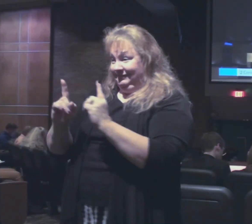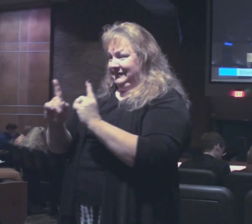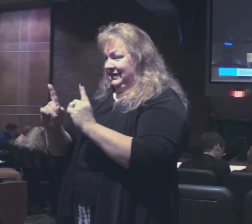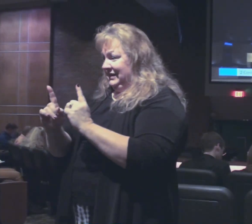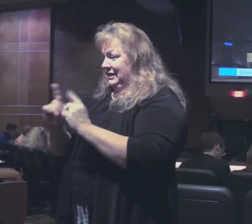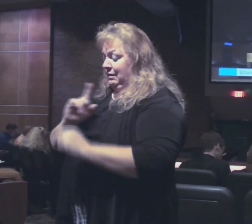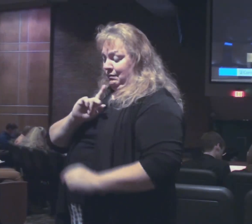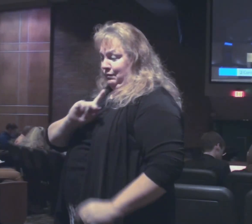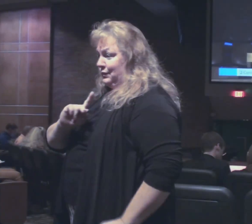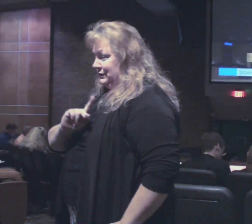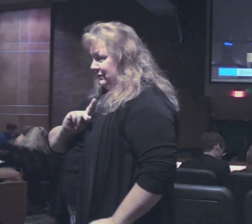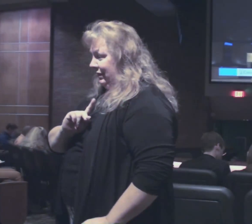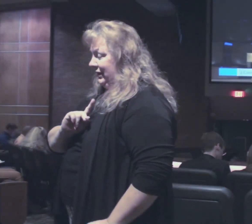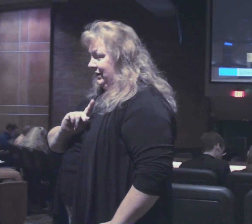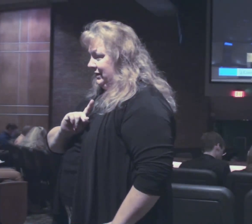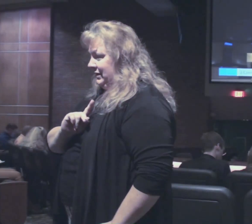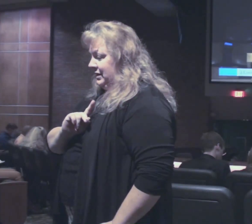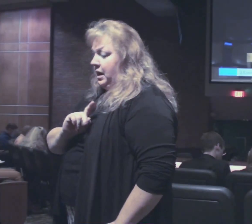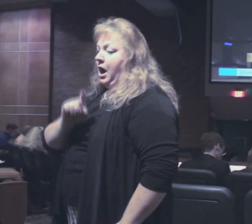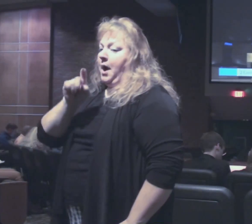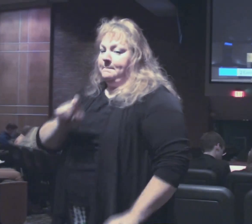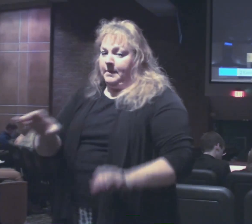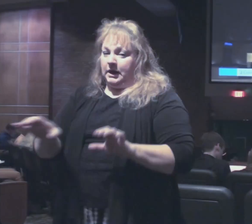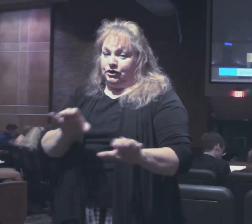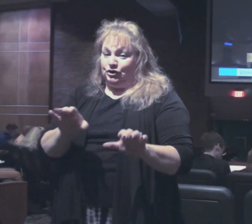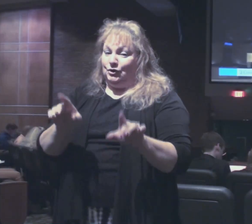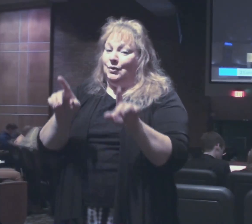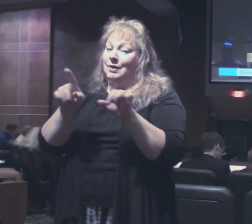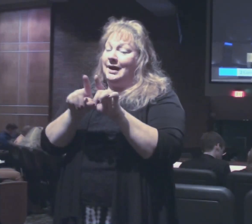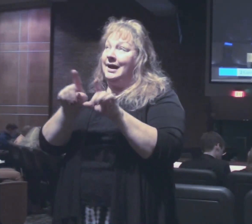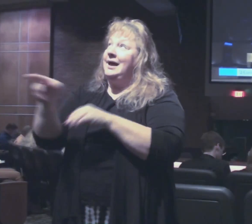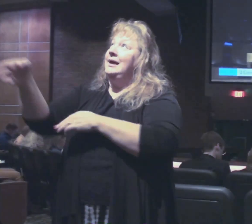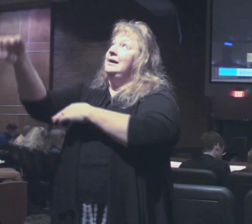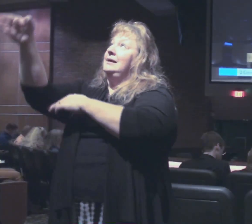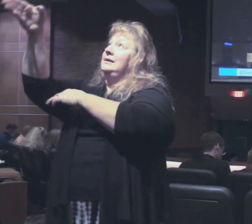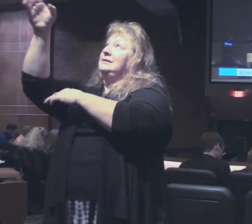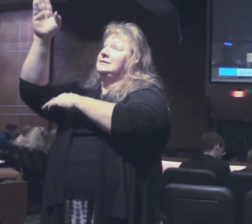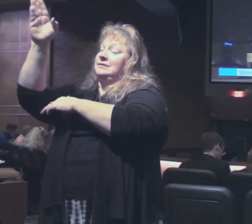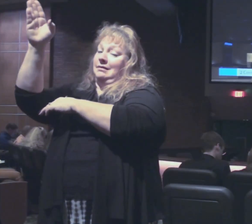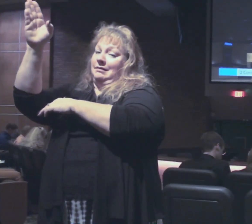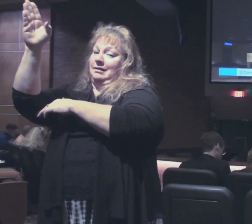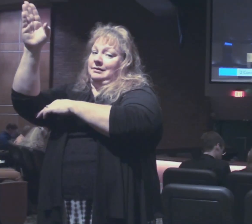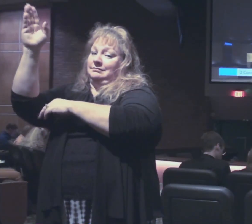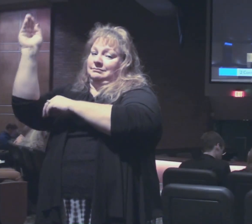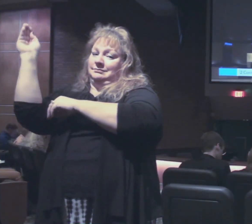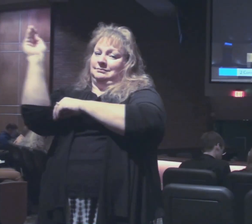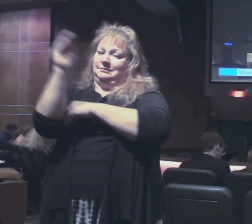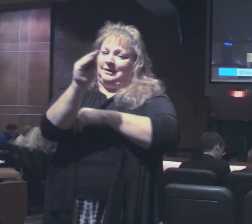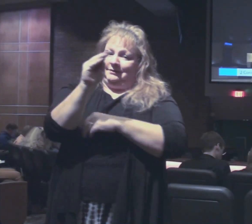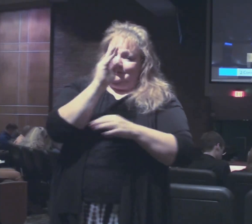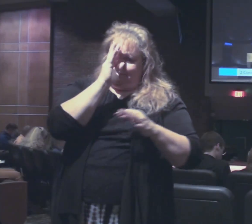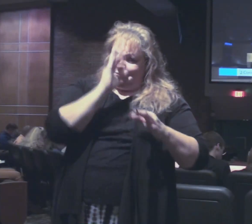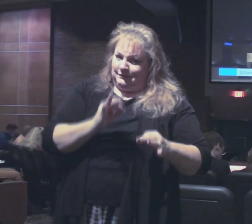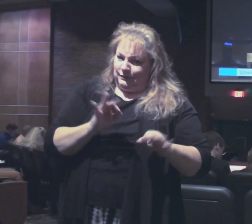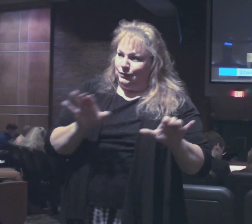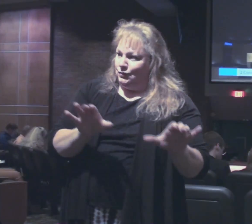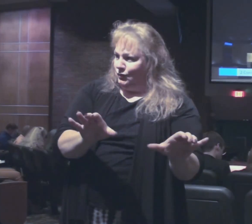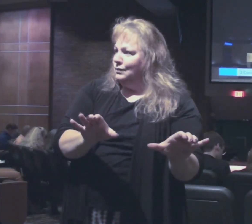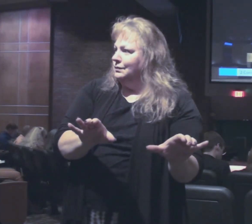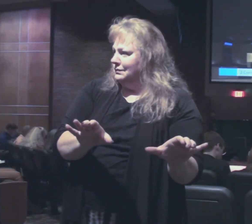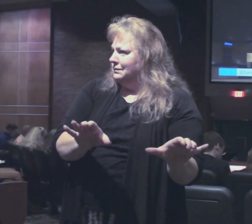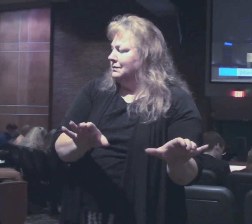personally, must do just as he has purposed in his heart.